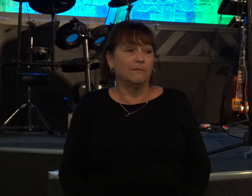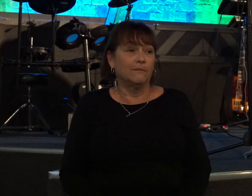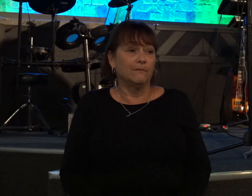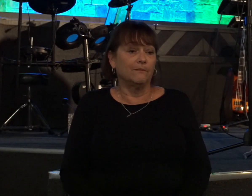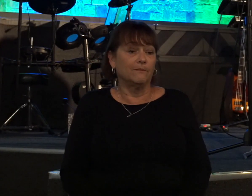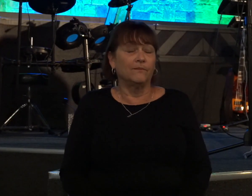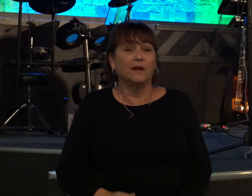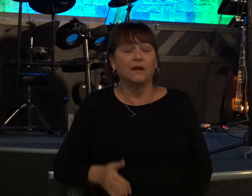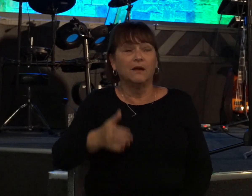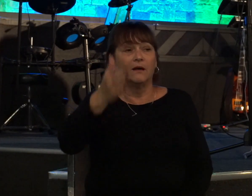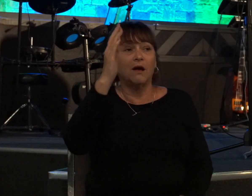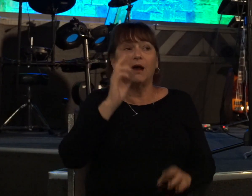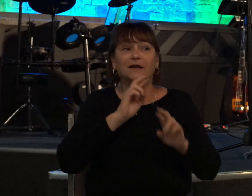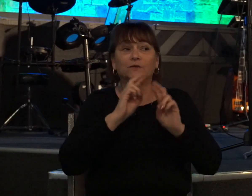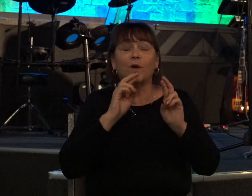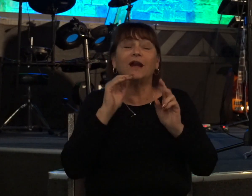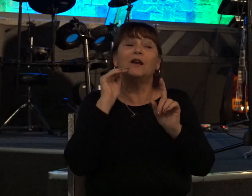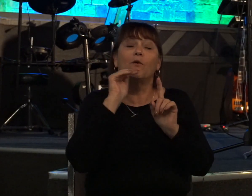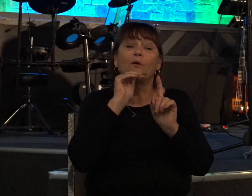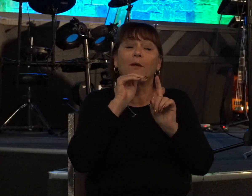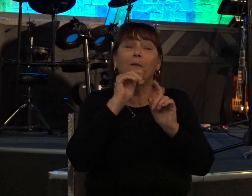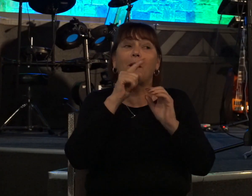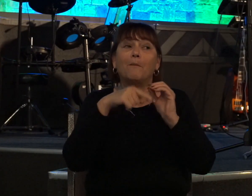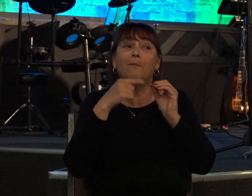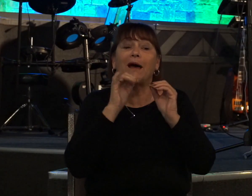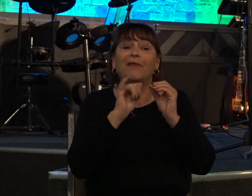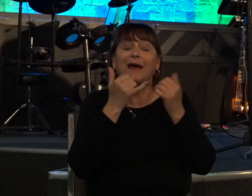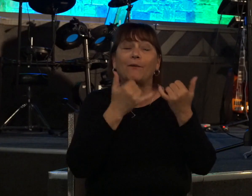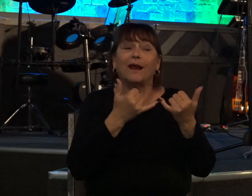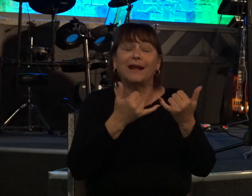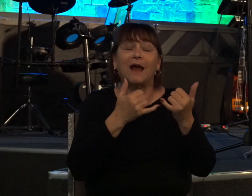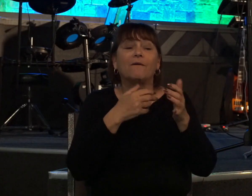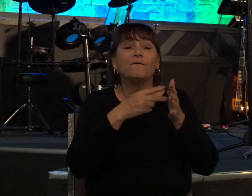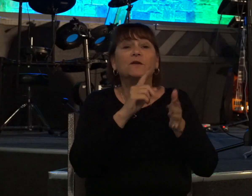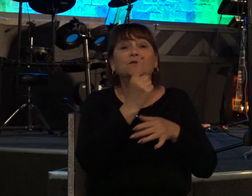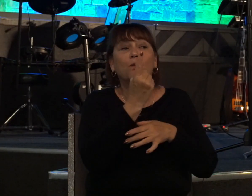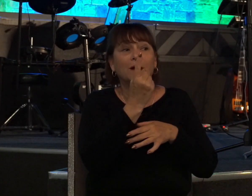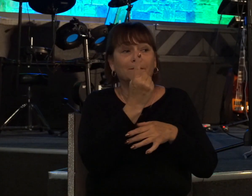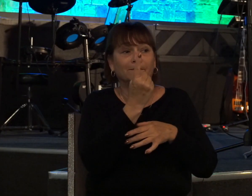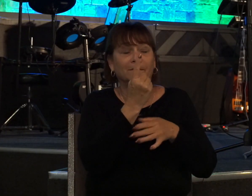god is about to remind david of that right now so take a look at verse one with me of chapter 12